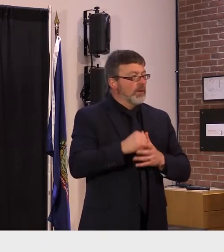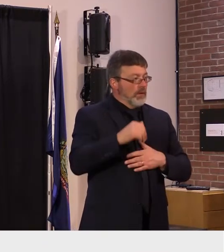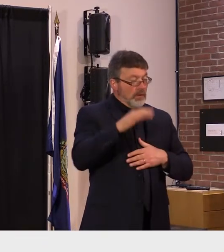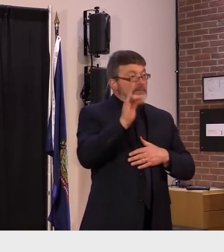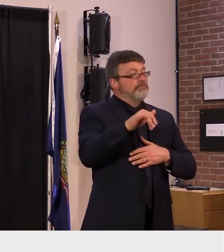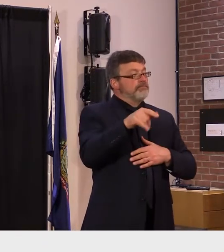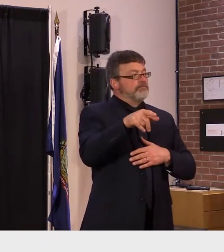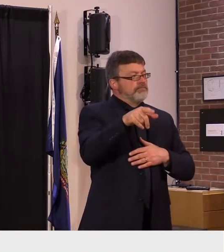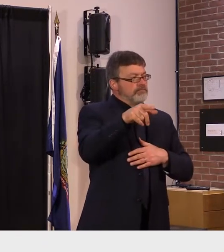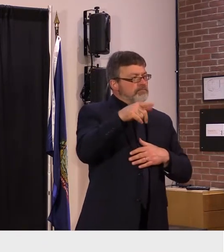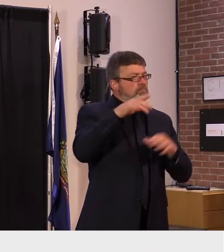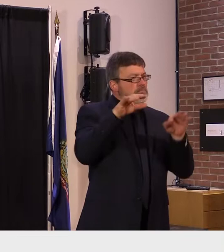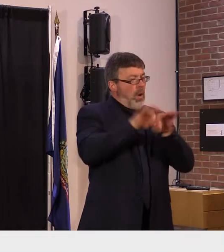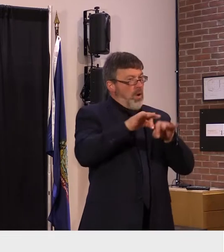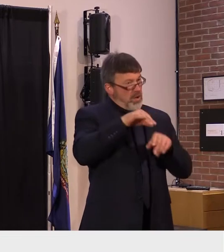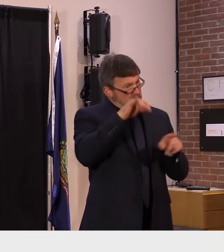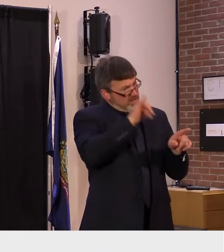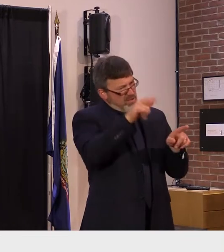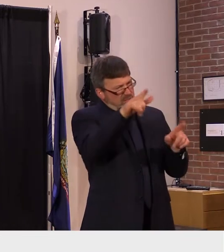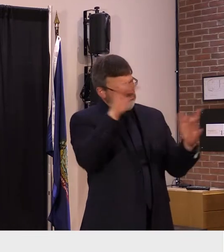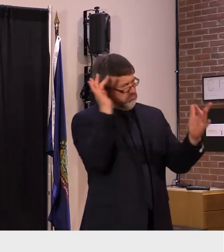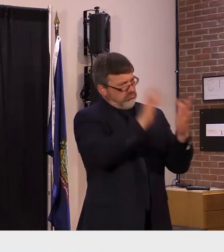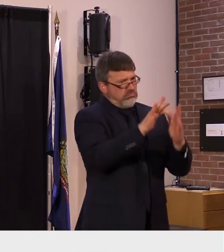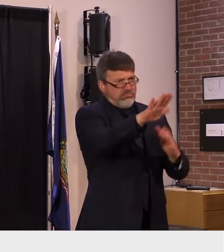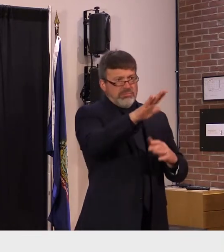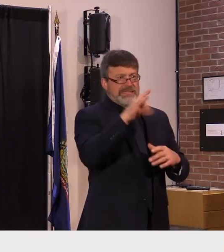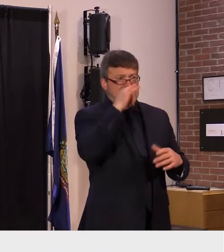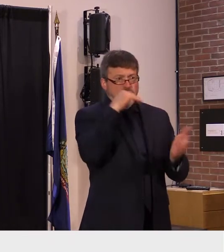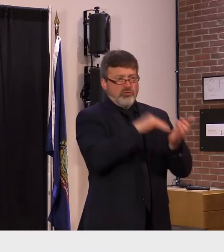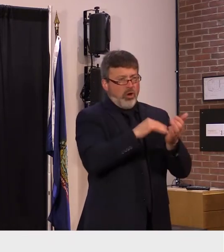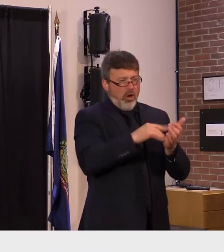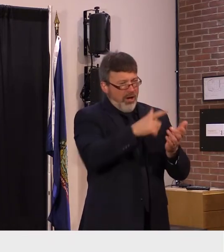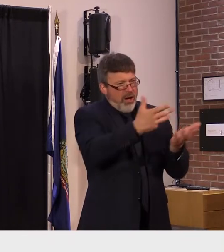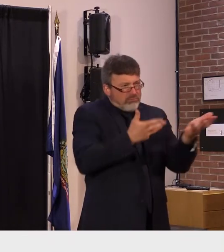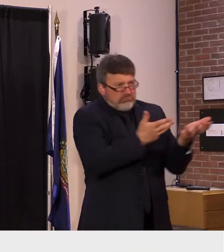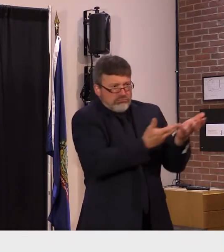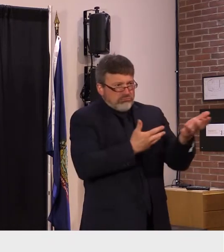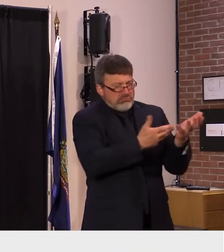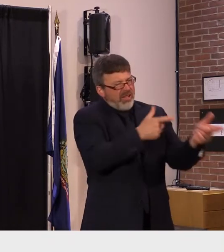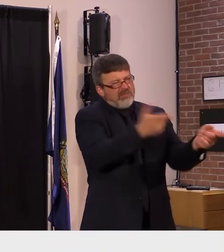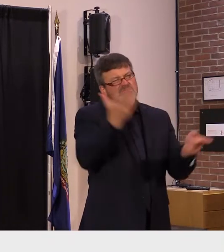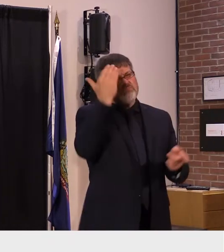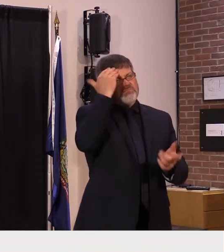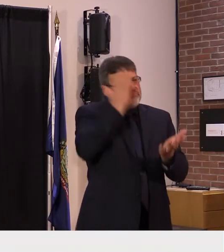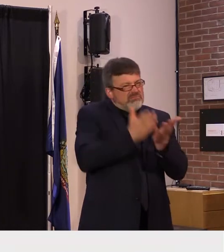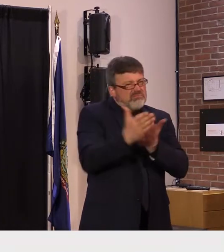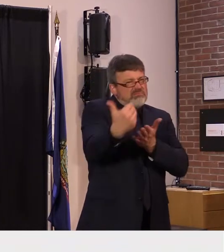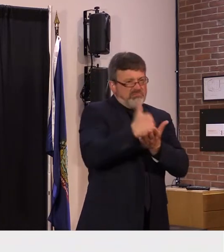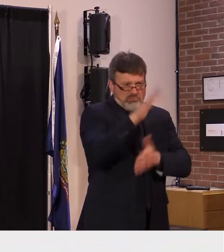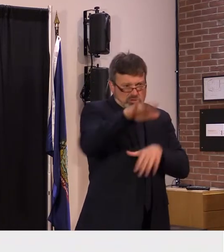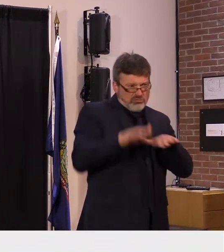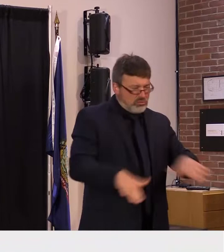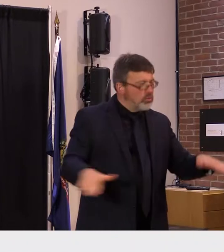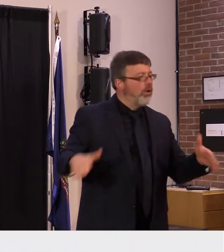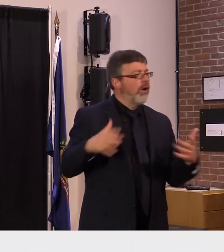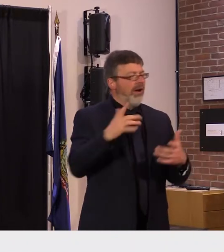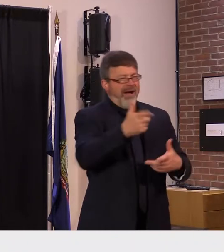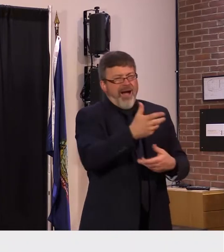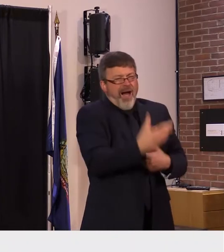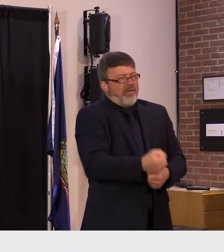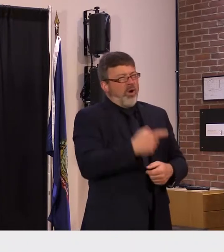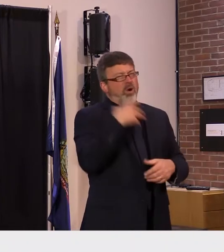familiar comfortable setting for children to be vaccinated their expertise is critical to helping caregivers understand